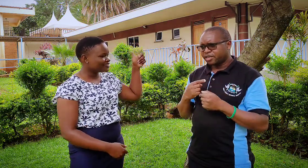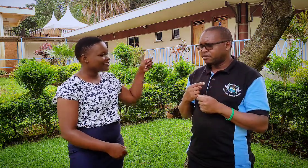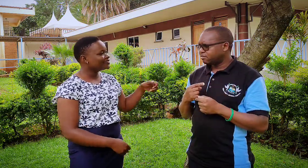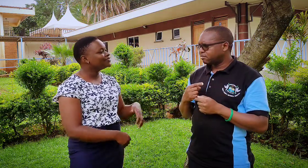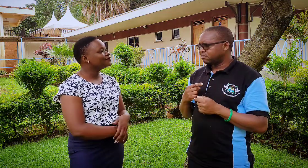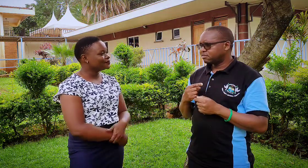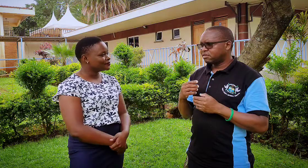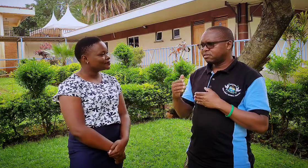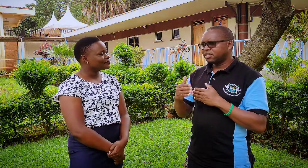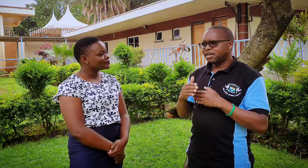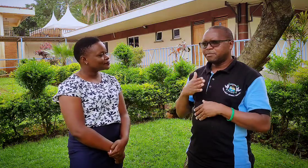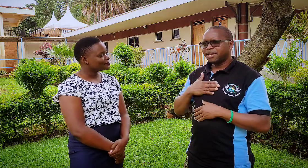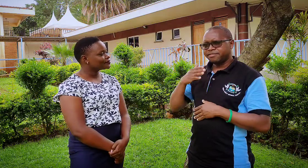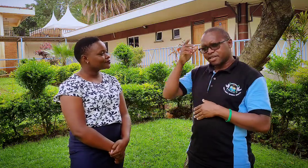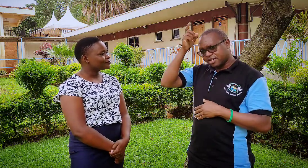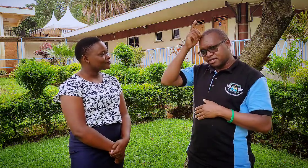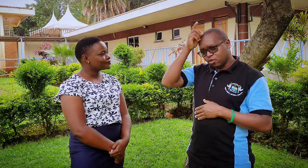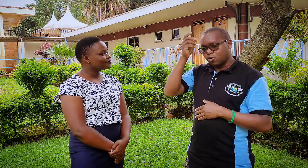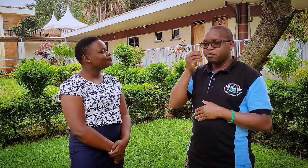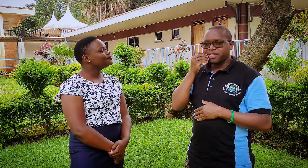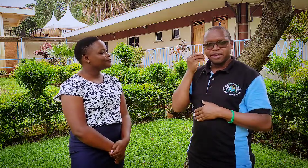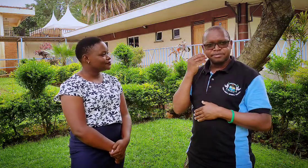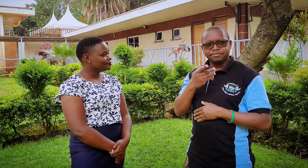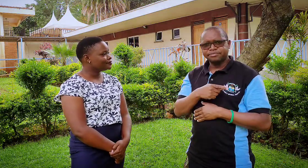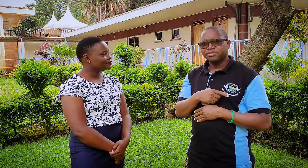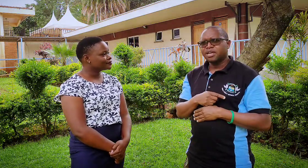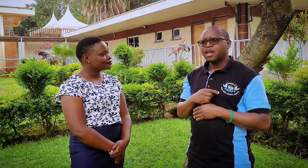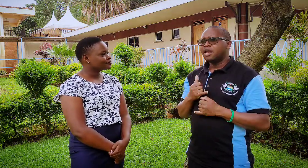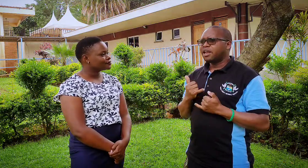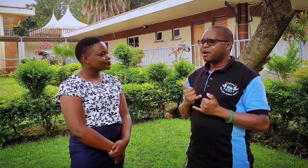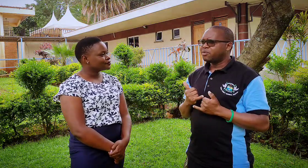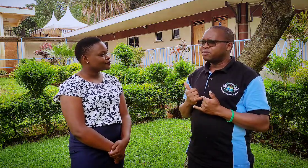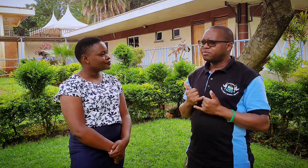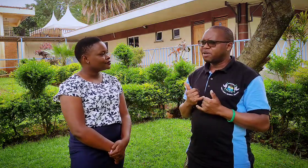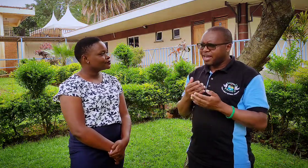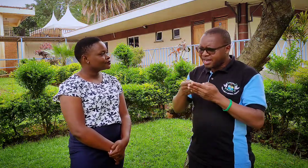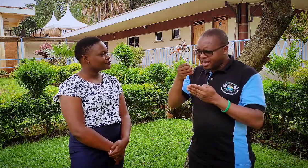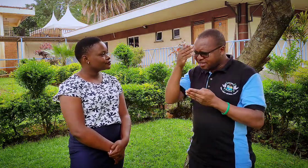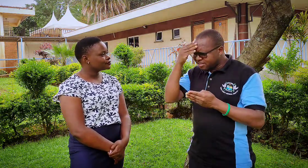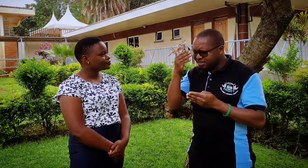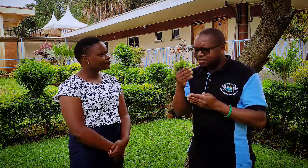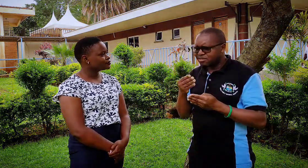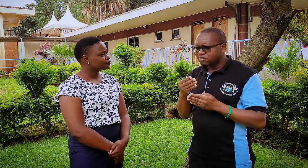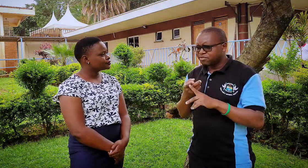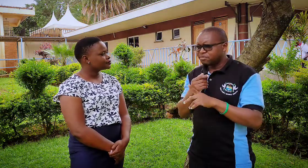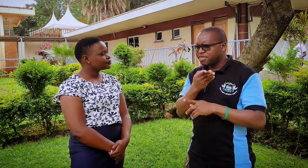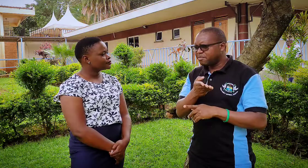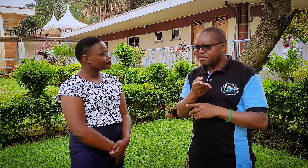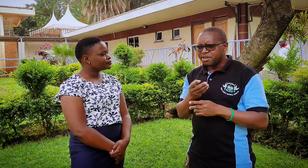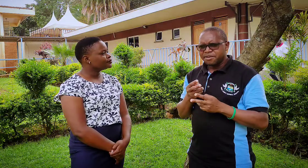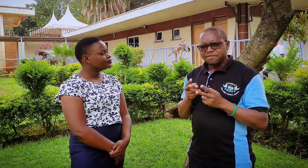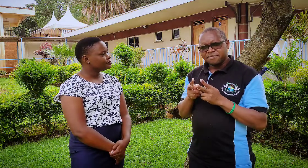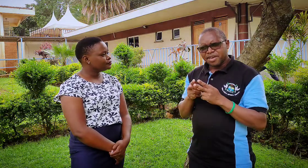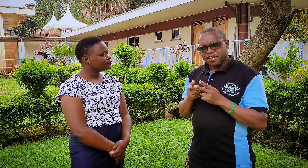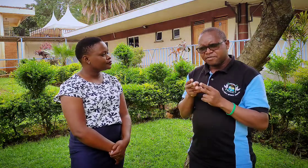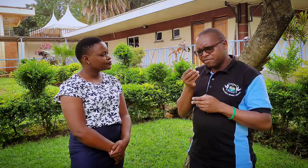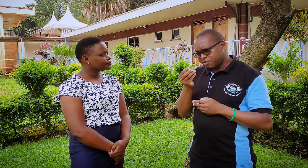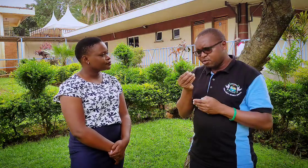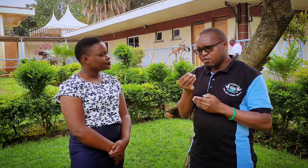near my village home there now i learned from them very few